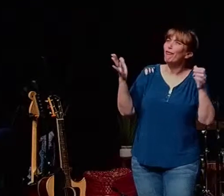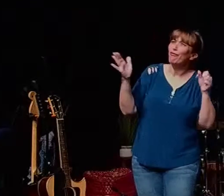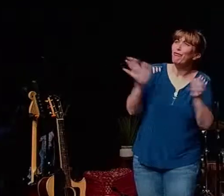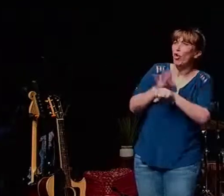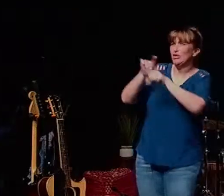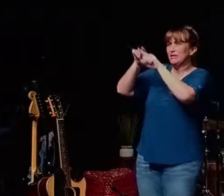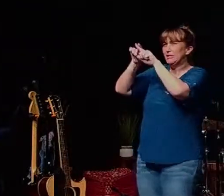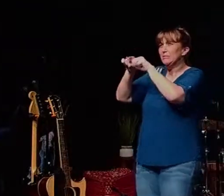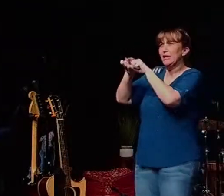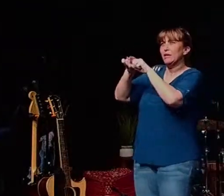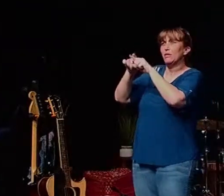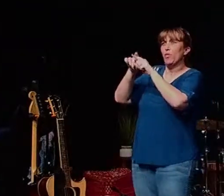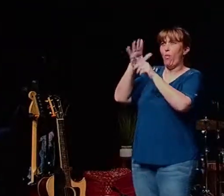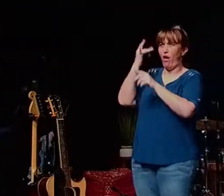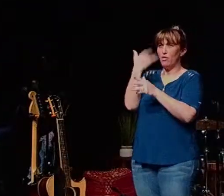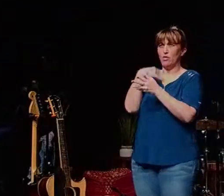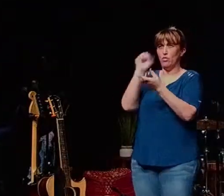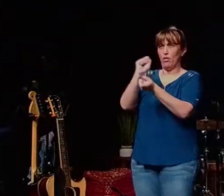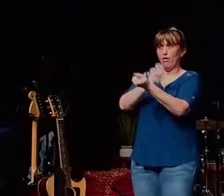you can get transformation out of it